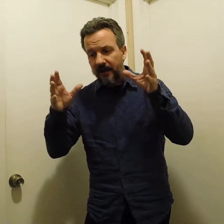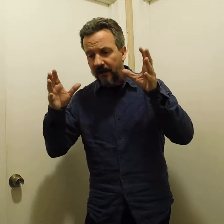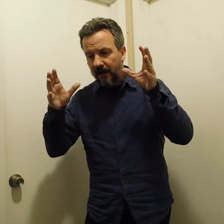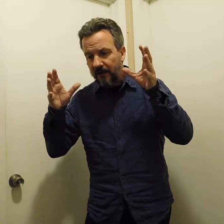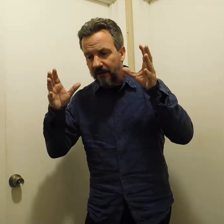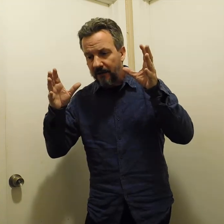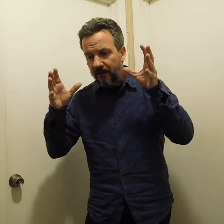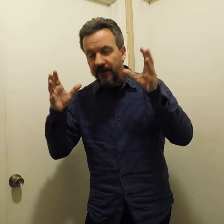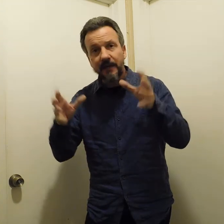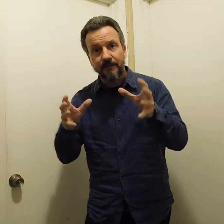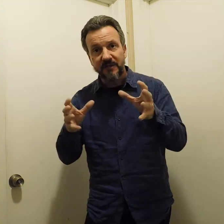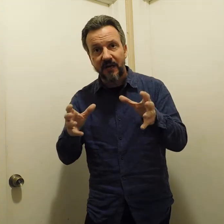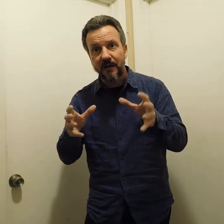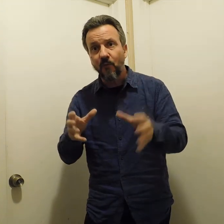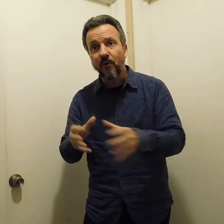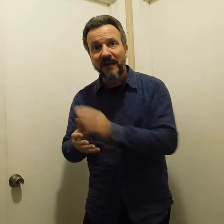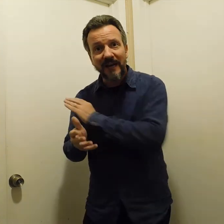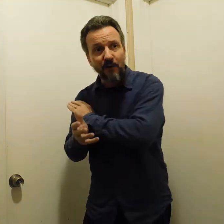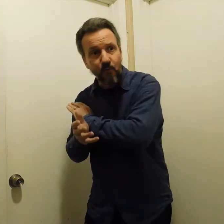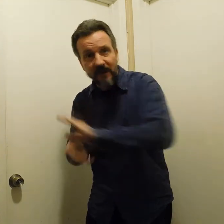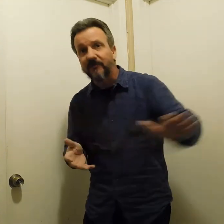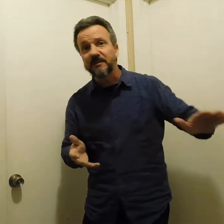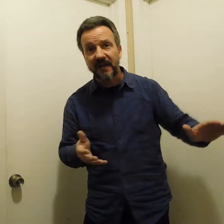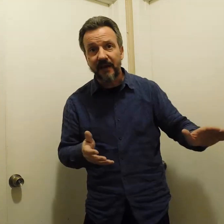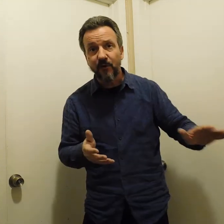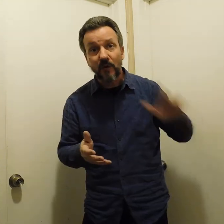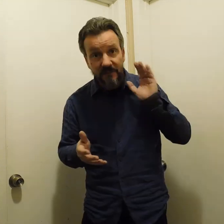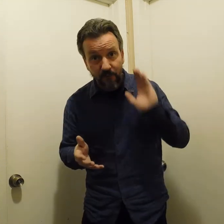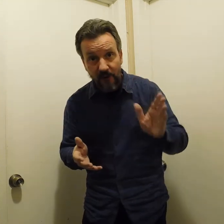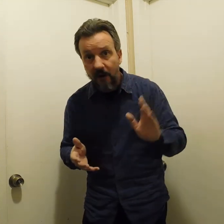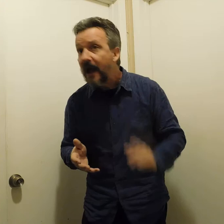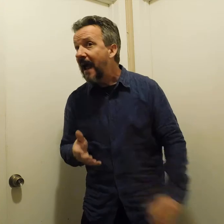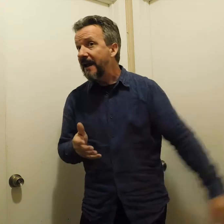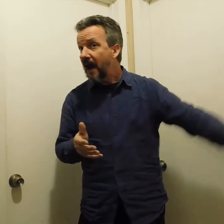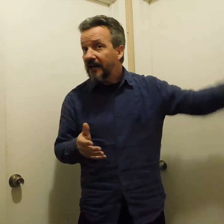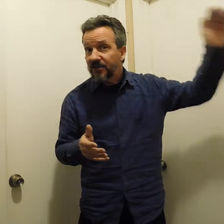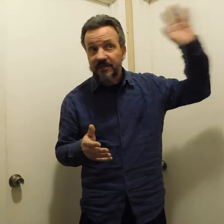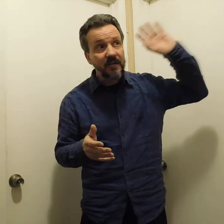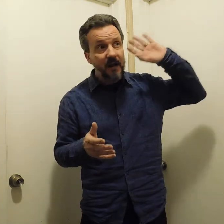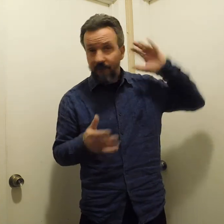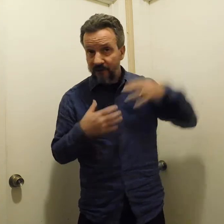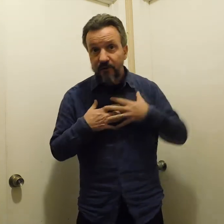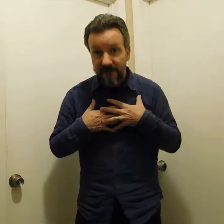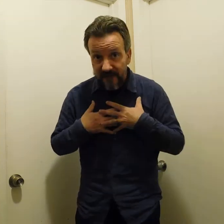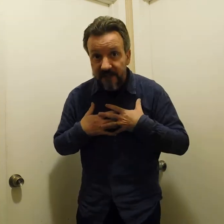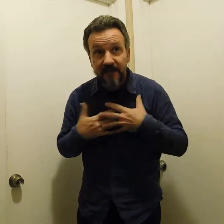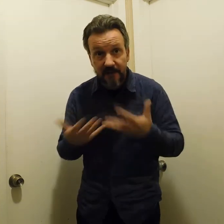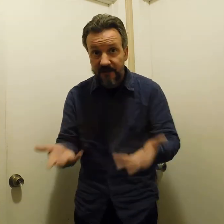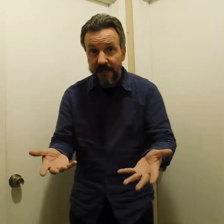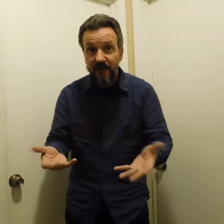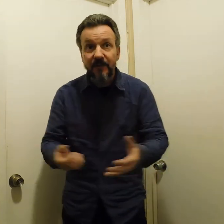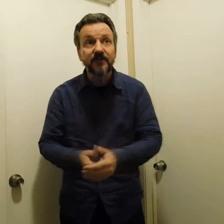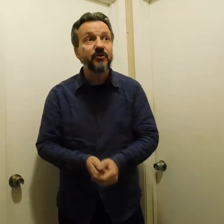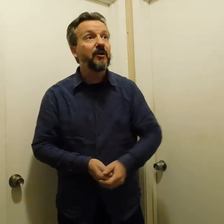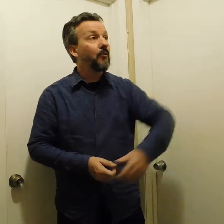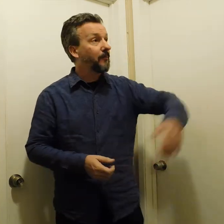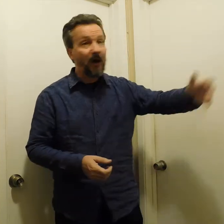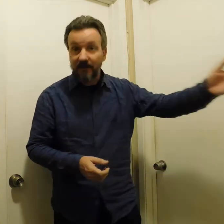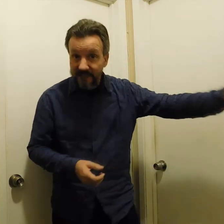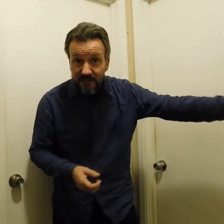cleanup time where we can get rid of this behavior once and for all. And not just for those of us in the entertainment industry or politicians,